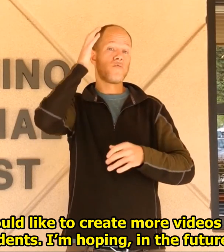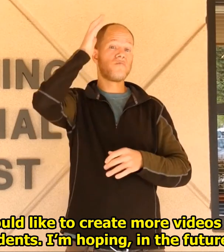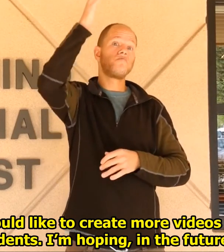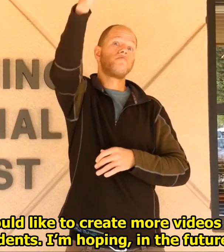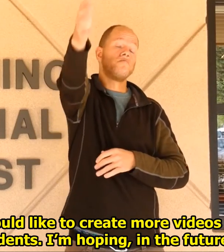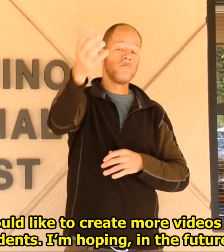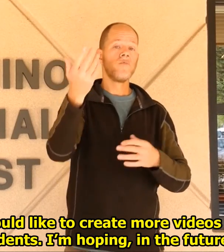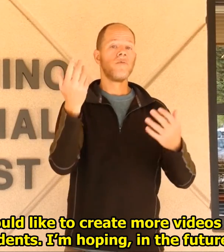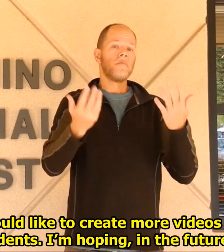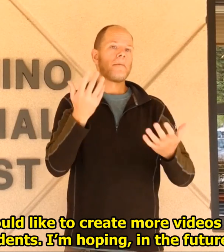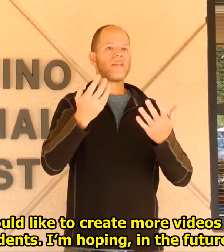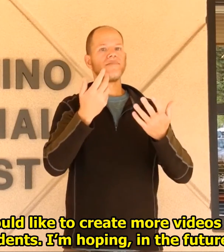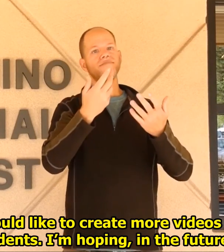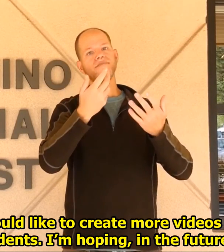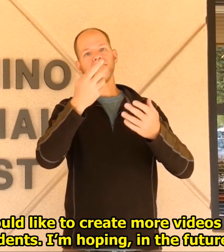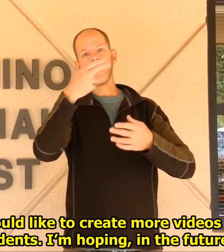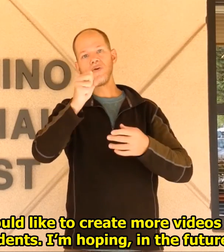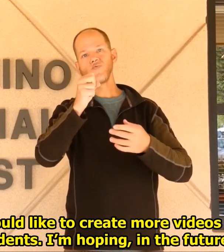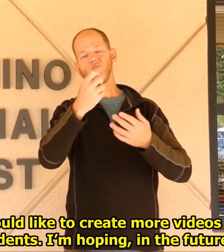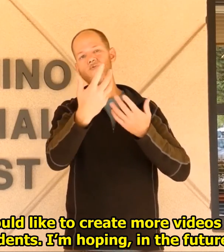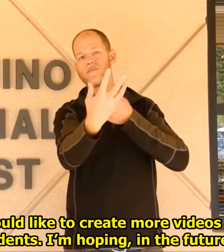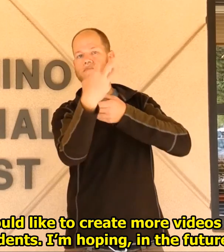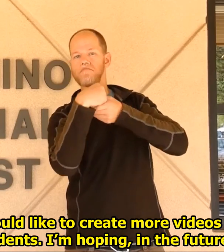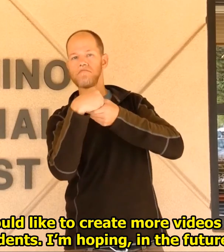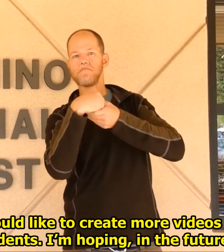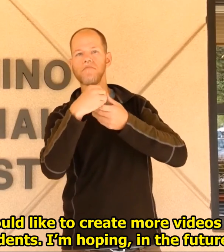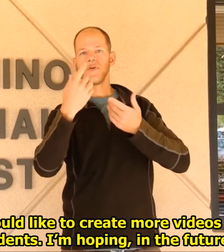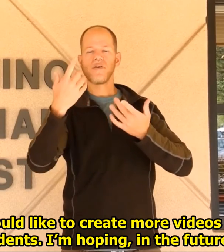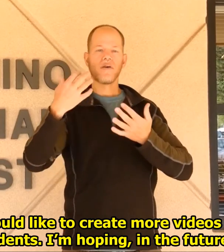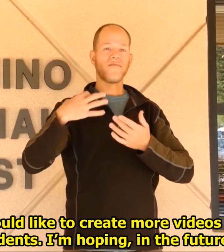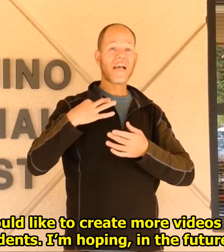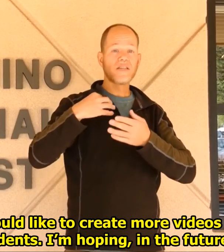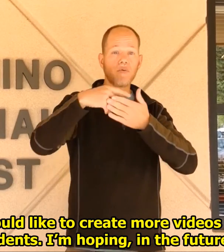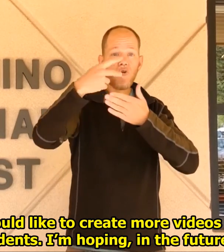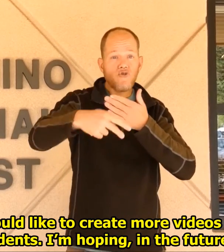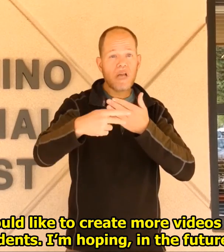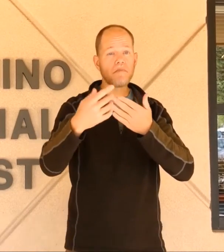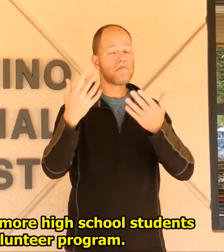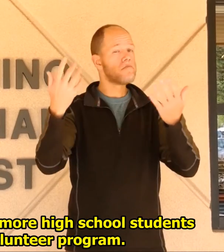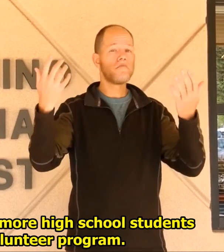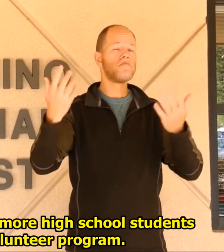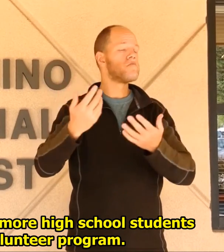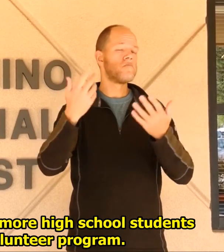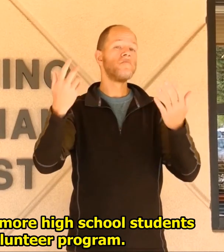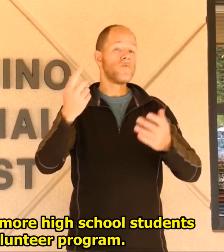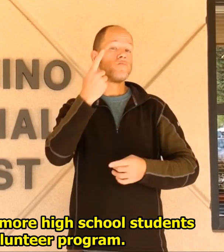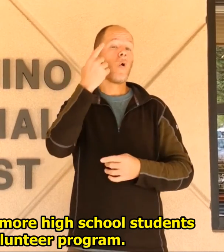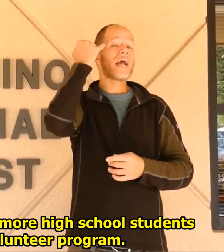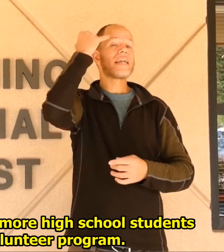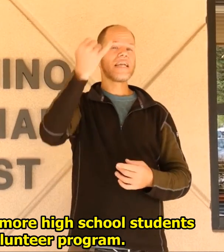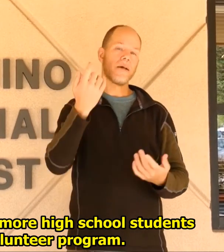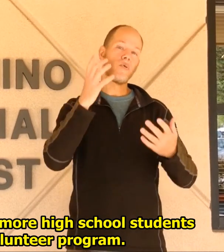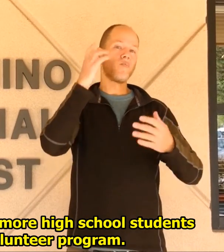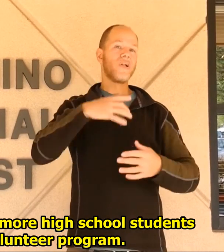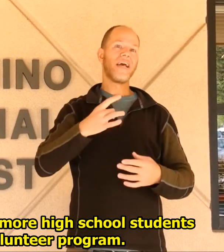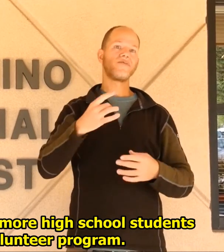and work with high school students. I'm hoping in the future we could have some more high school students here in a volunteer